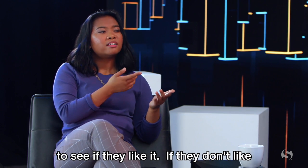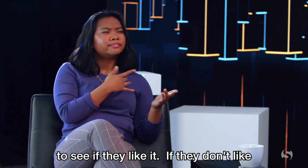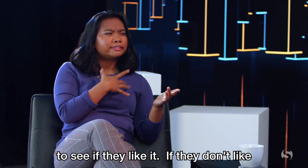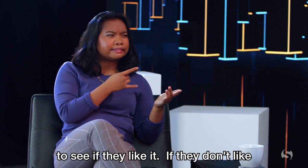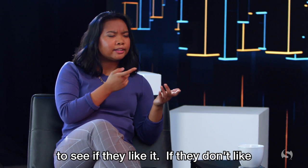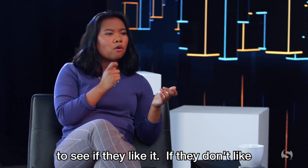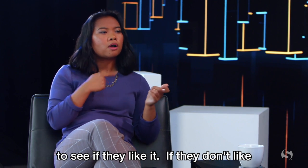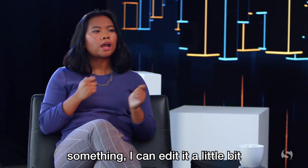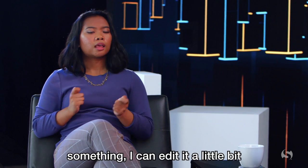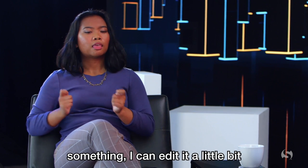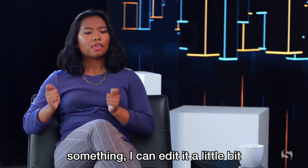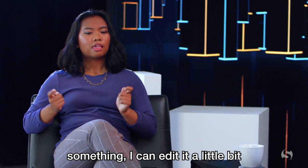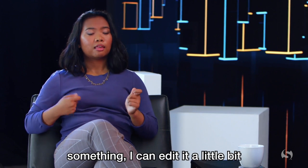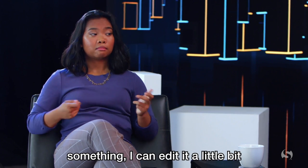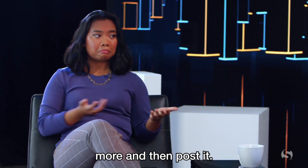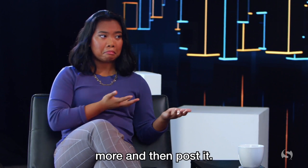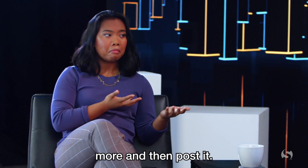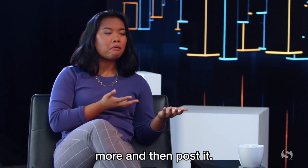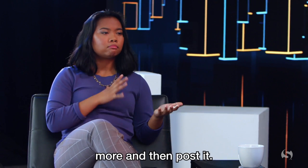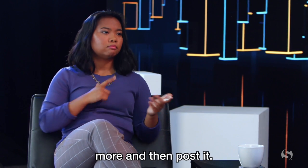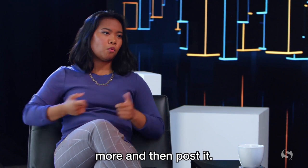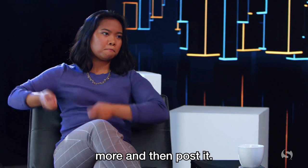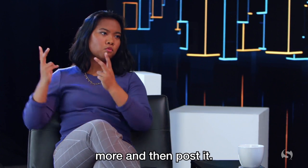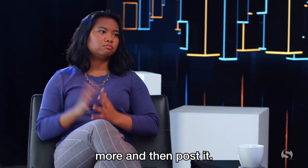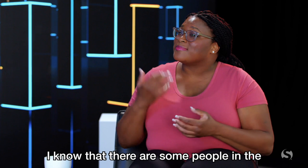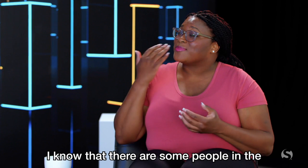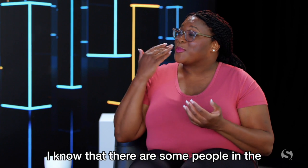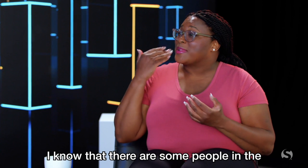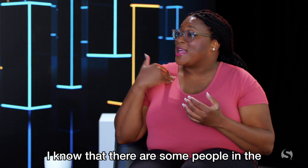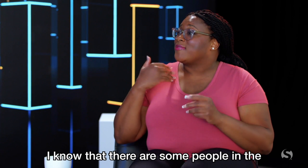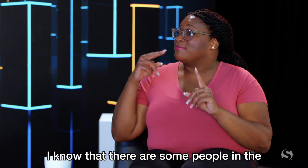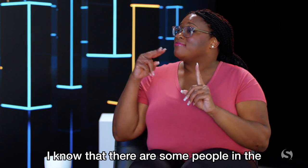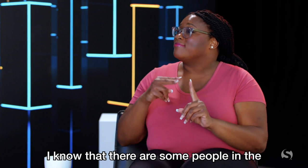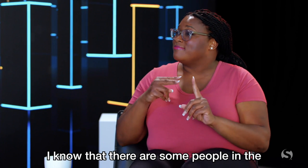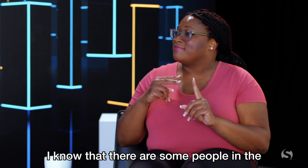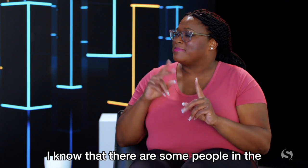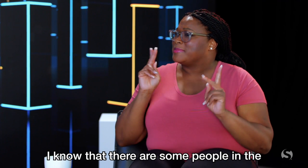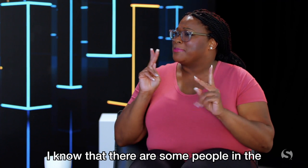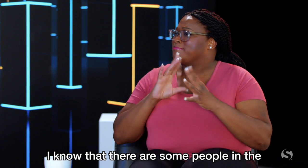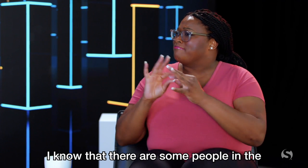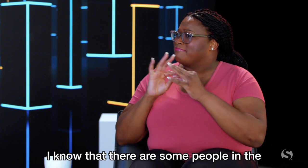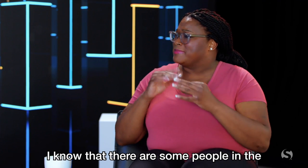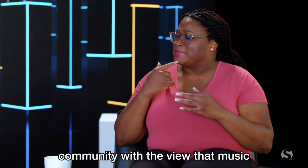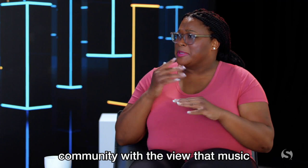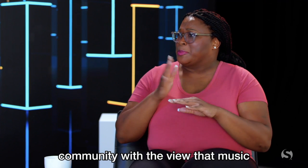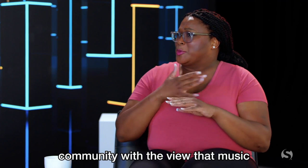If they don't like something, I can edit it a little bit more and then post it. I know that there are some people in the community with the view